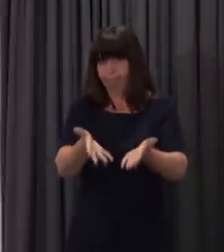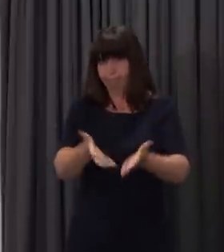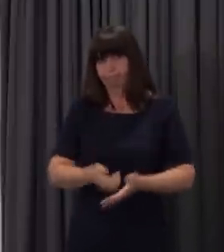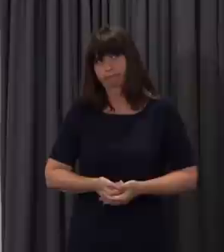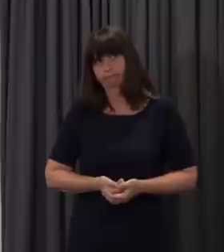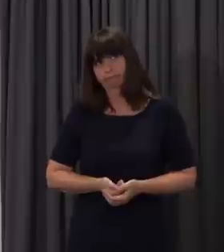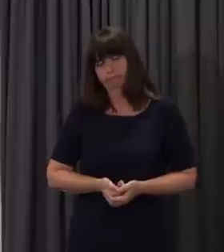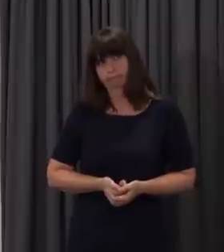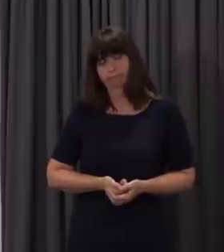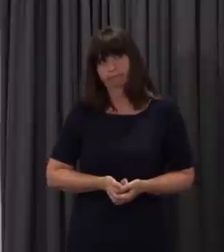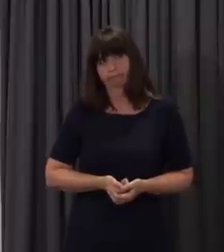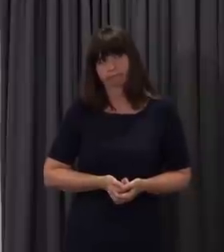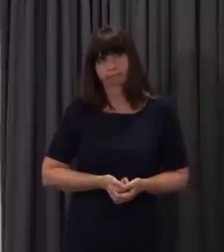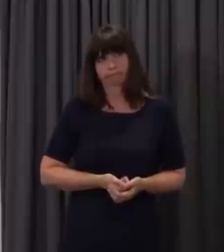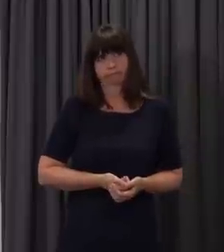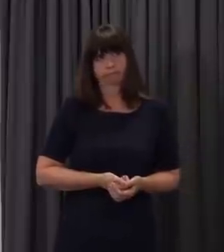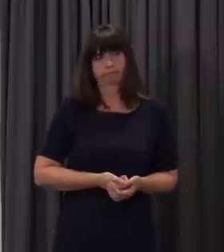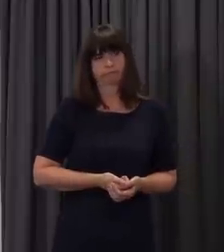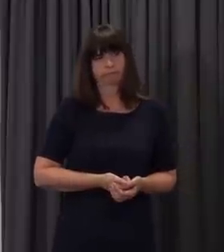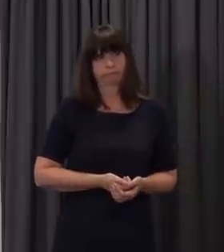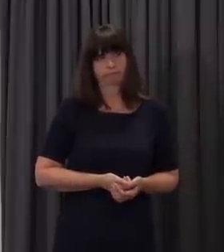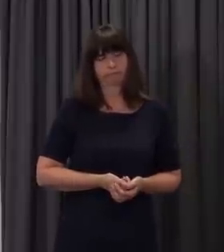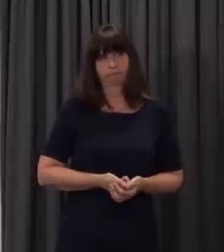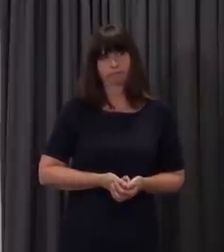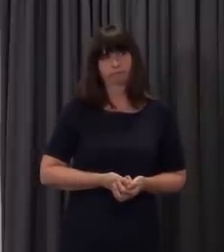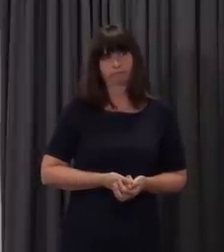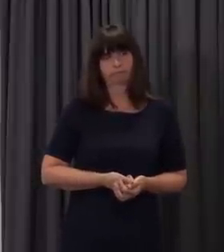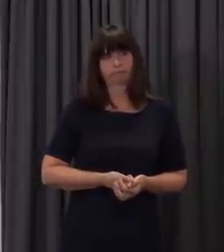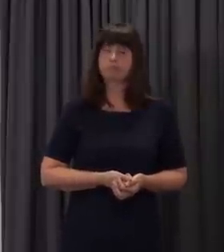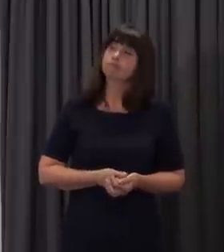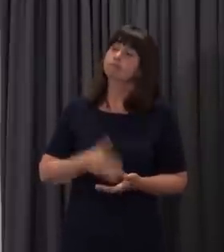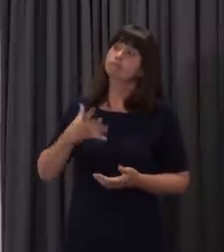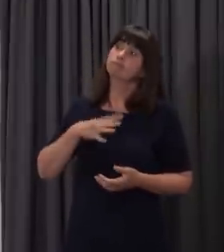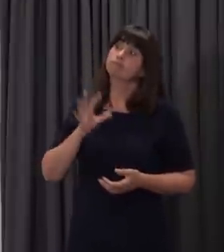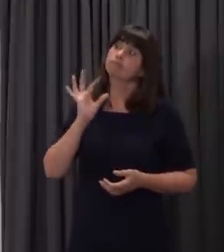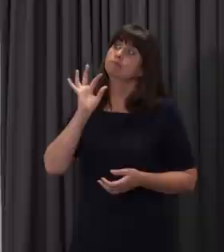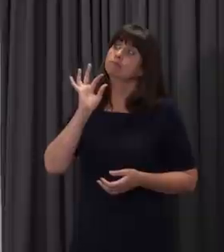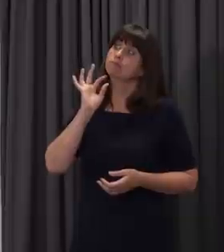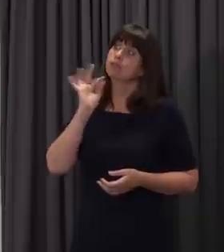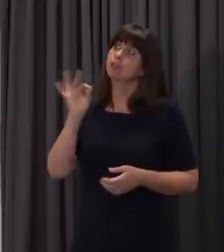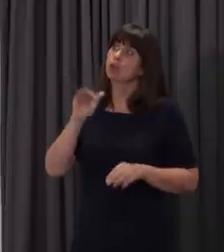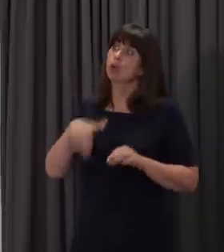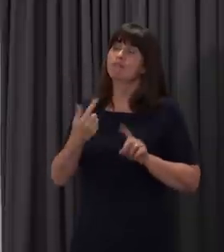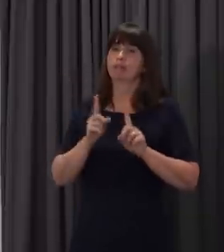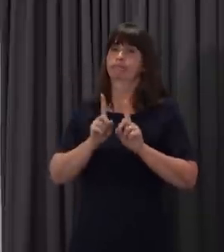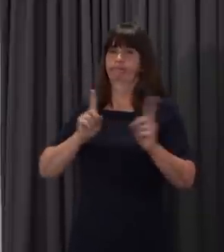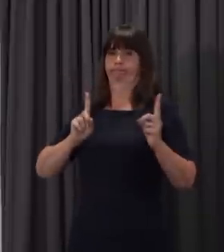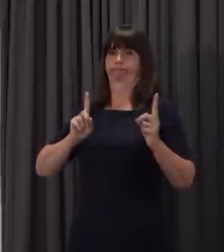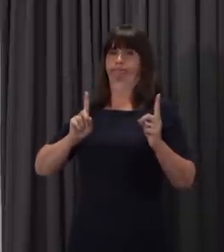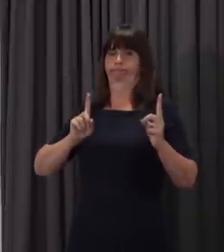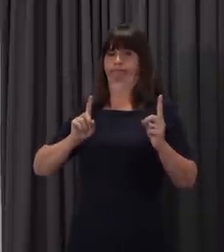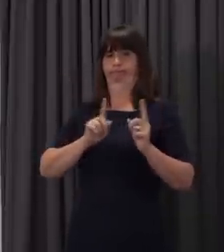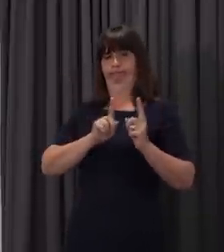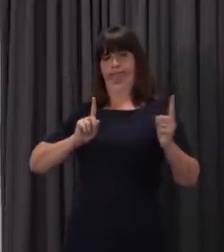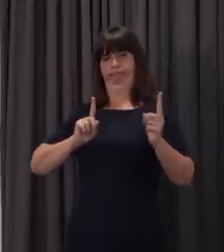And secondly, if I may, Minister, on the issue of protective distancing, viewers are telling us, and indeed I've checked